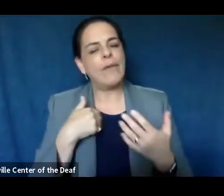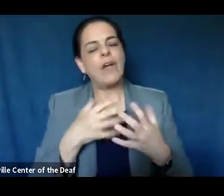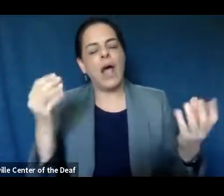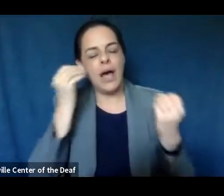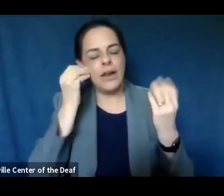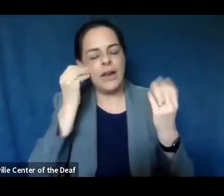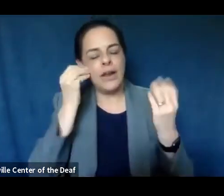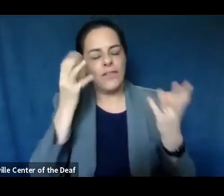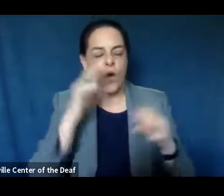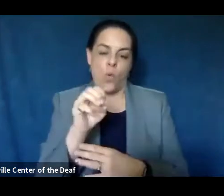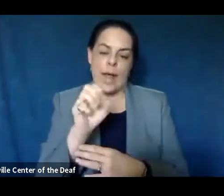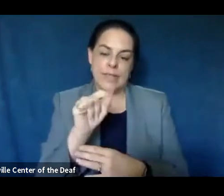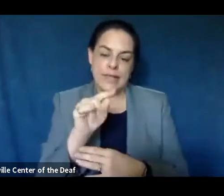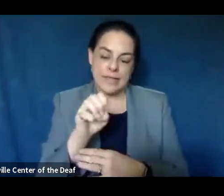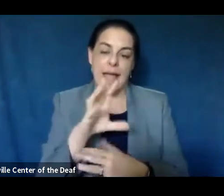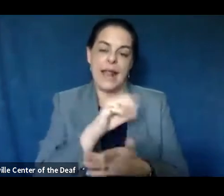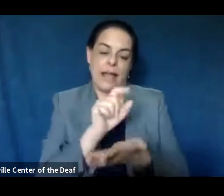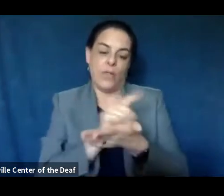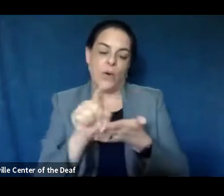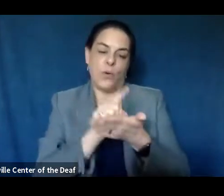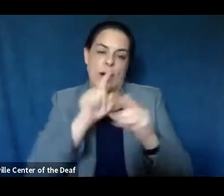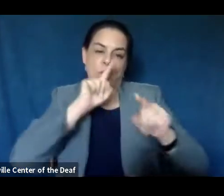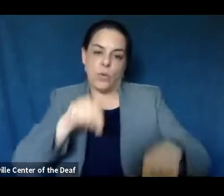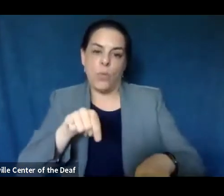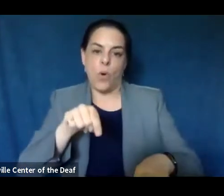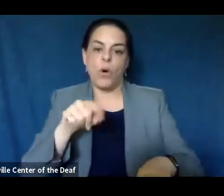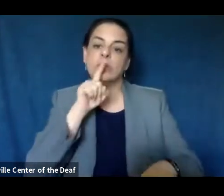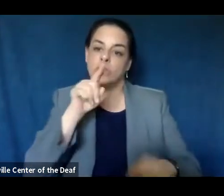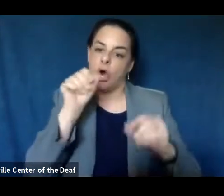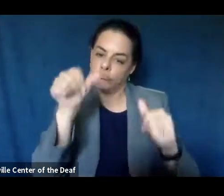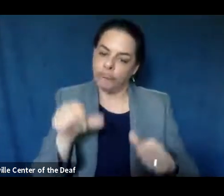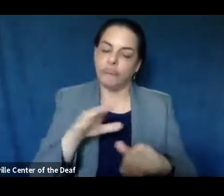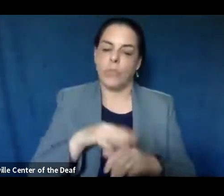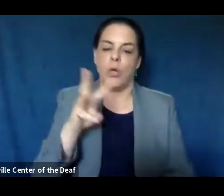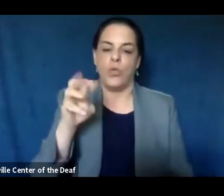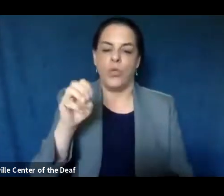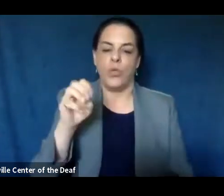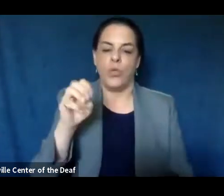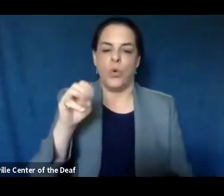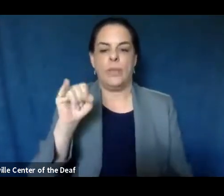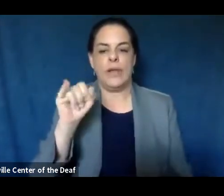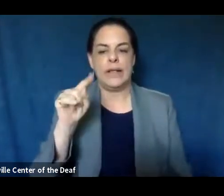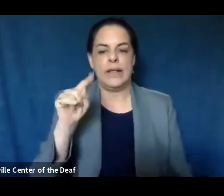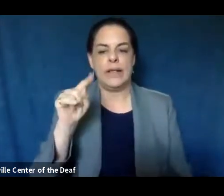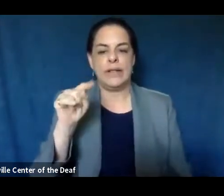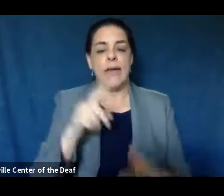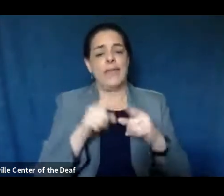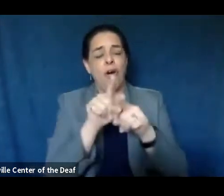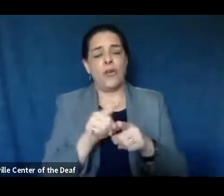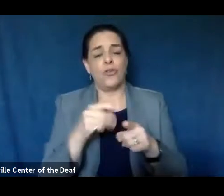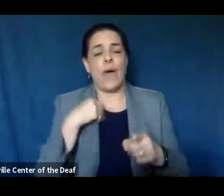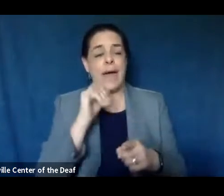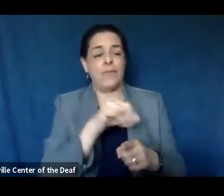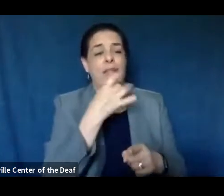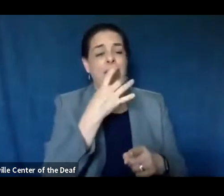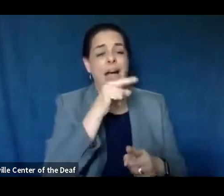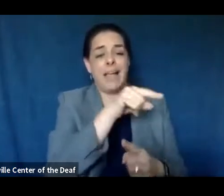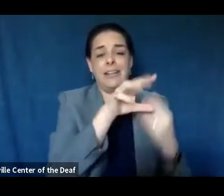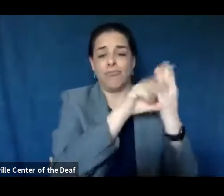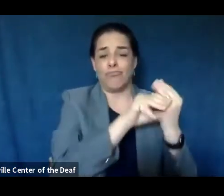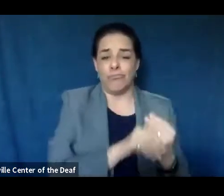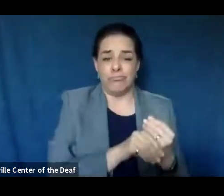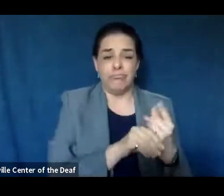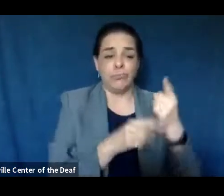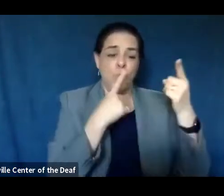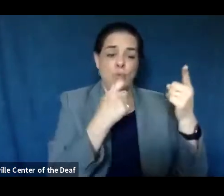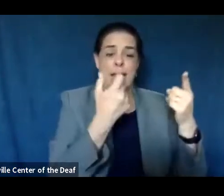the weekly, um, reports of the benchmarks that we've picked are on the website. Um, and then there's the, the traffic lights, which is really meant